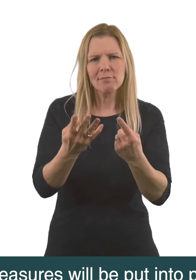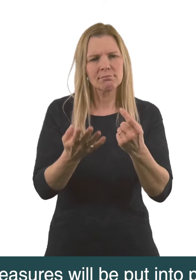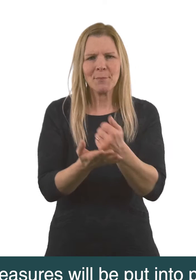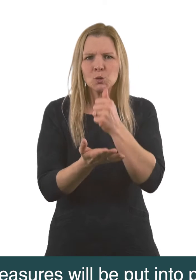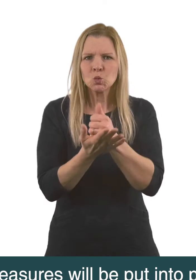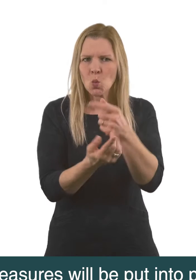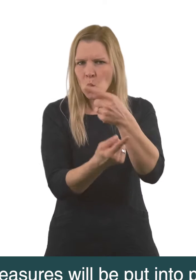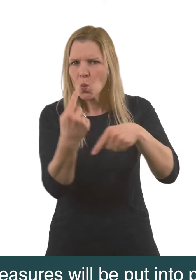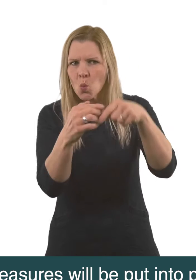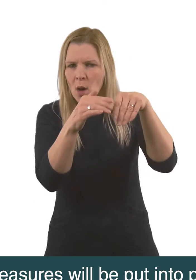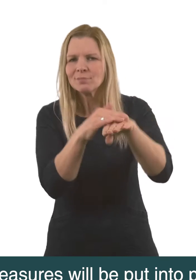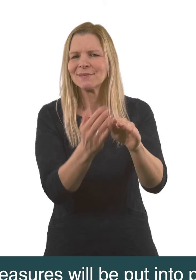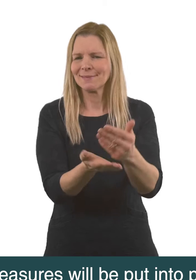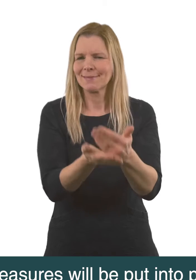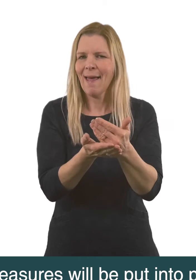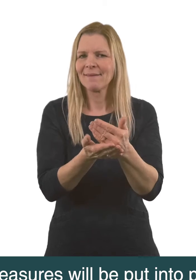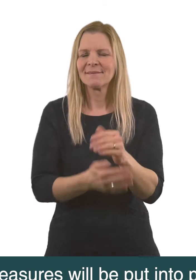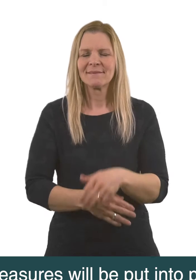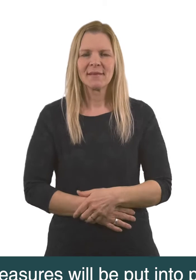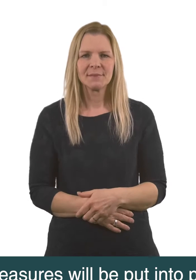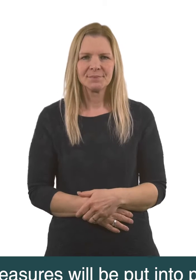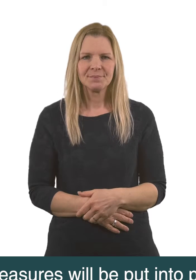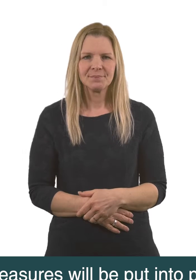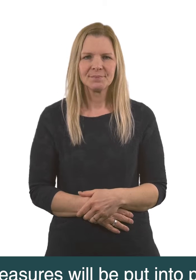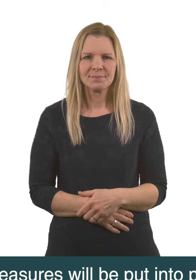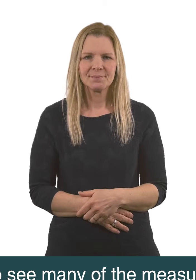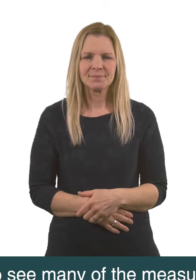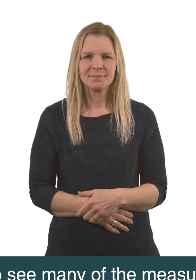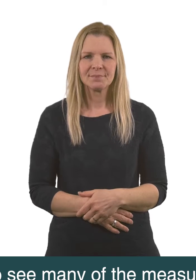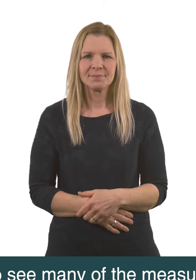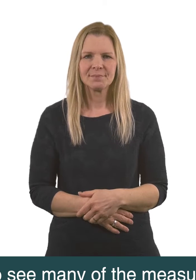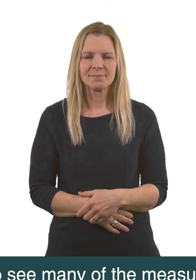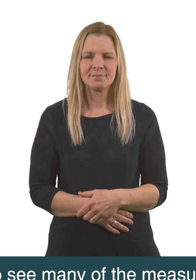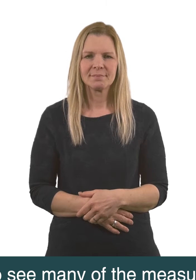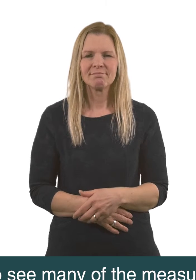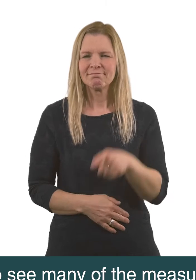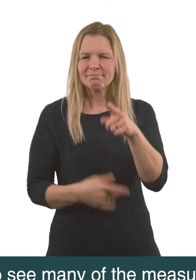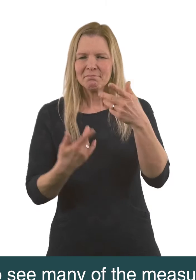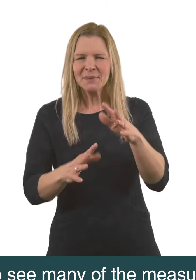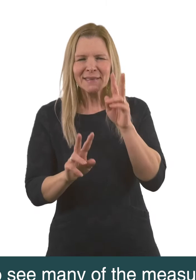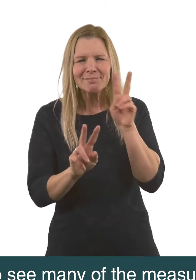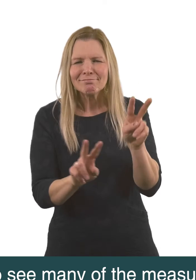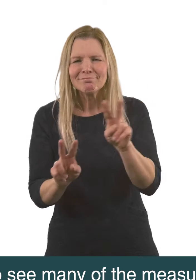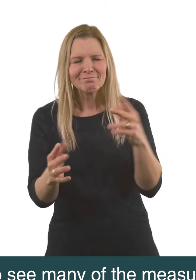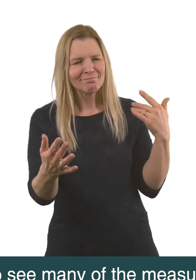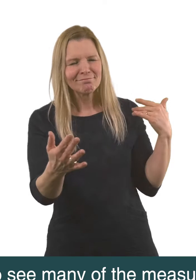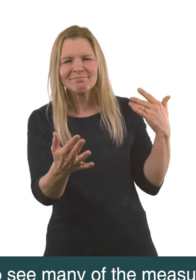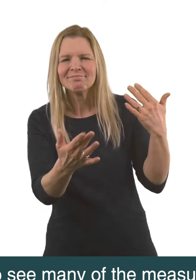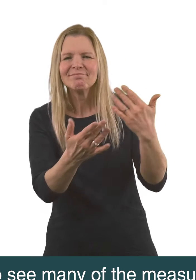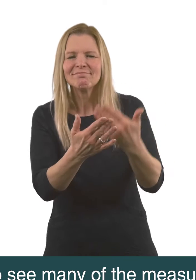to help you stay safe when voting in person at the polling station. You can expect to see many of the measures you've